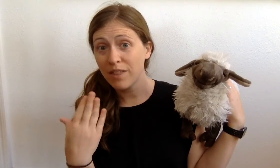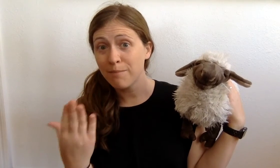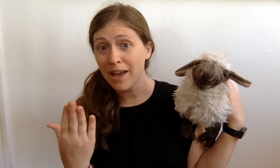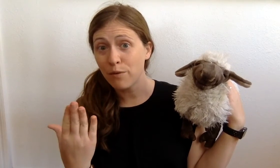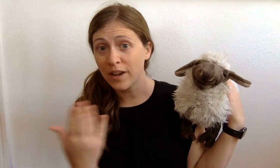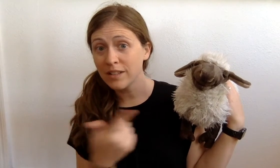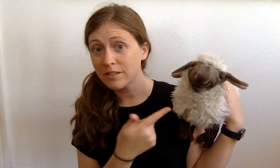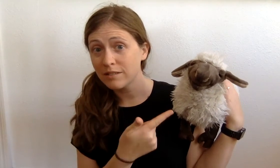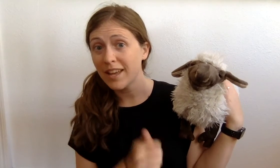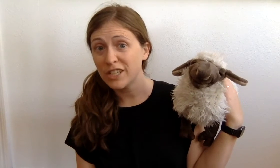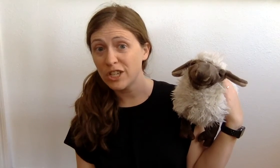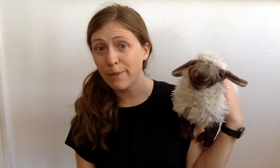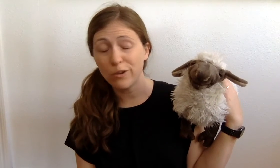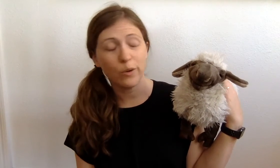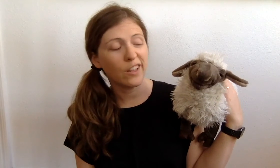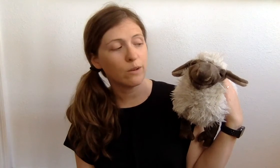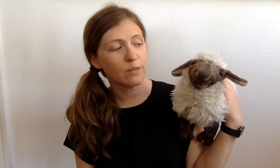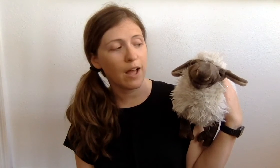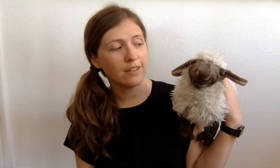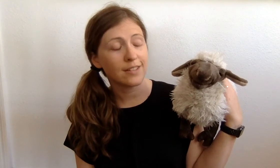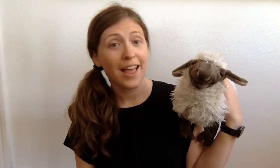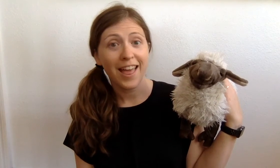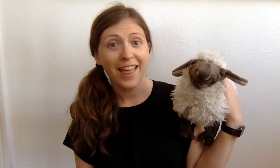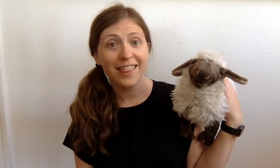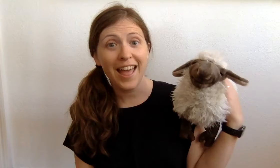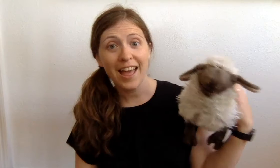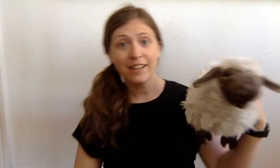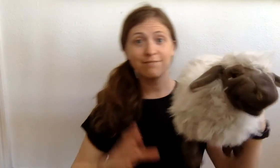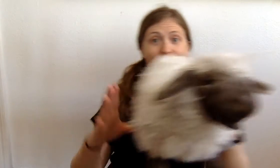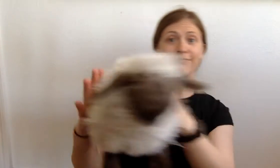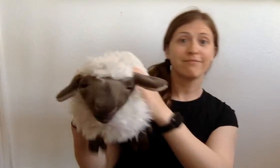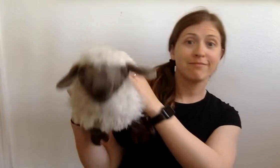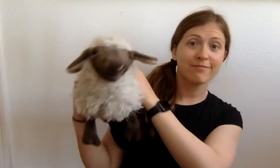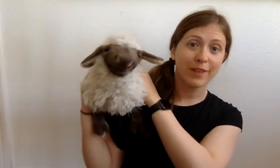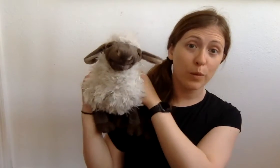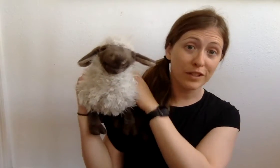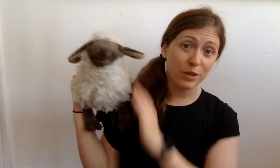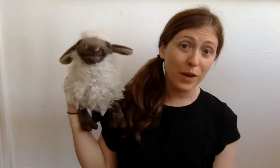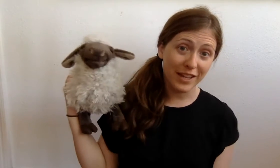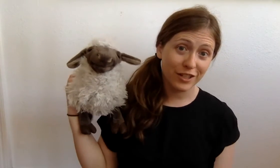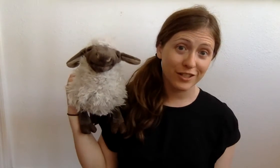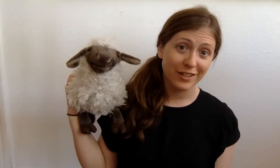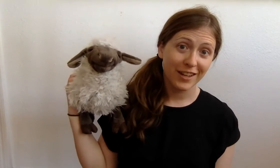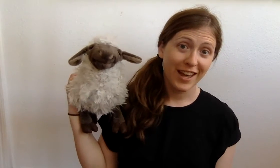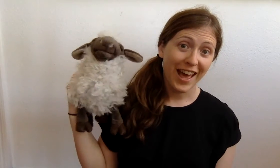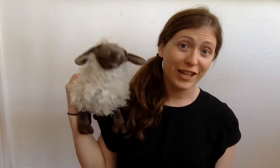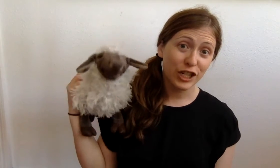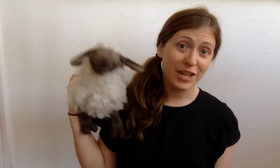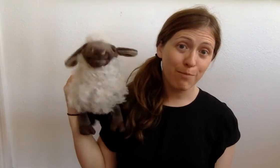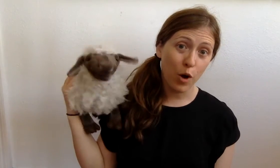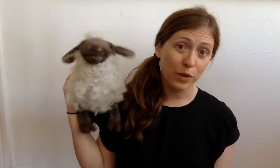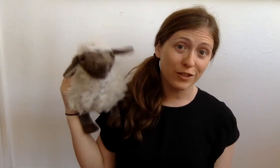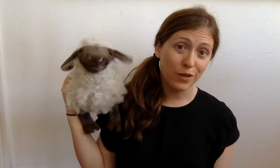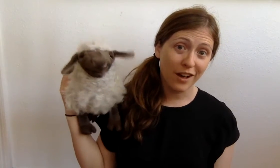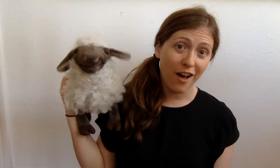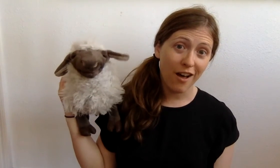my voice and sheep-o doing the response then we'll switch and sheep-o will do the call